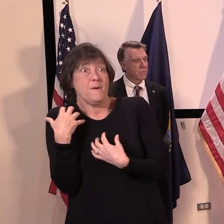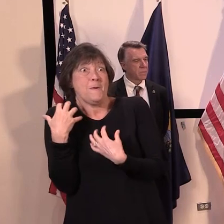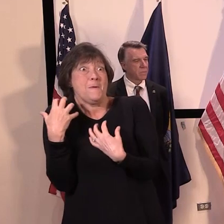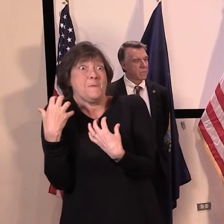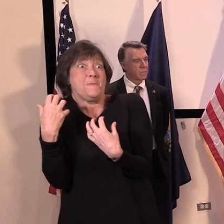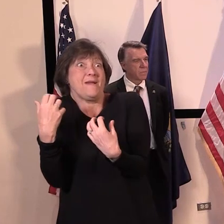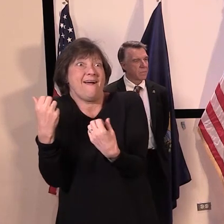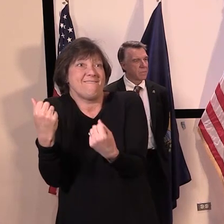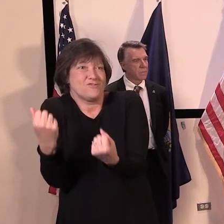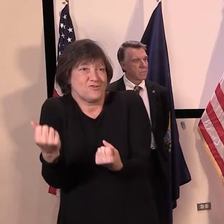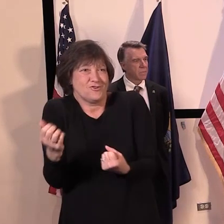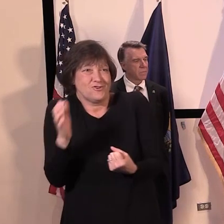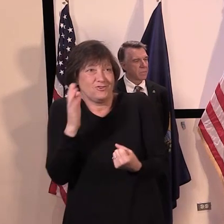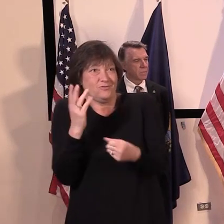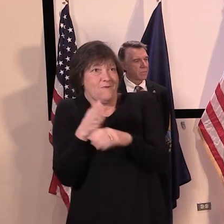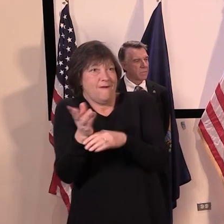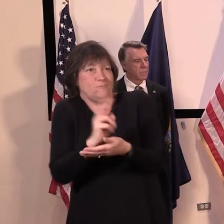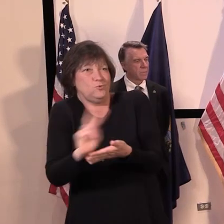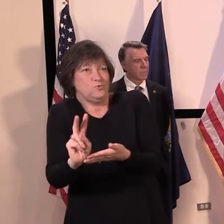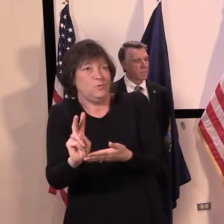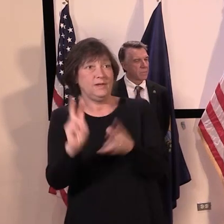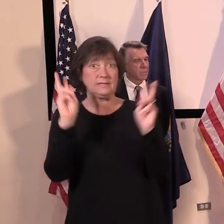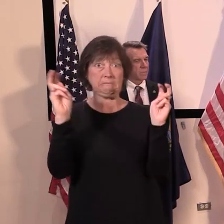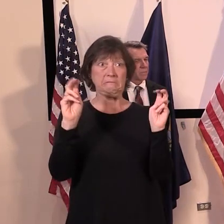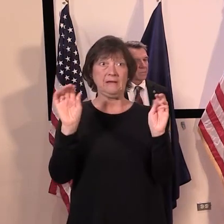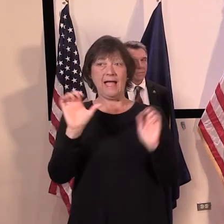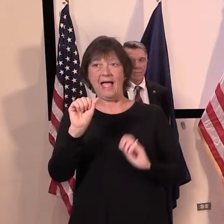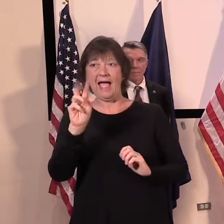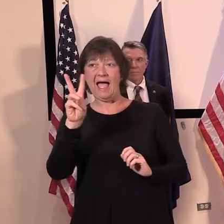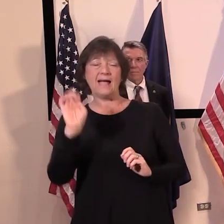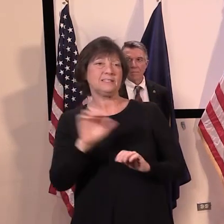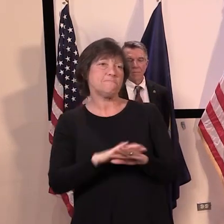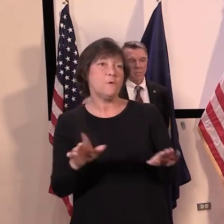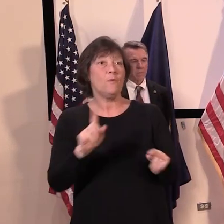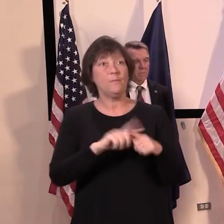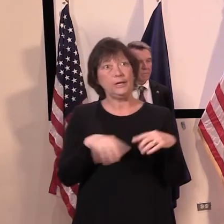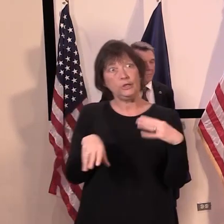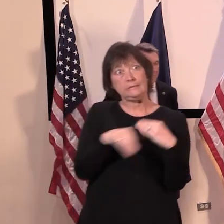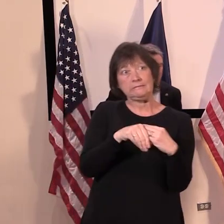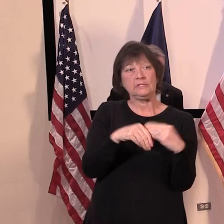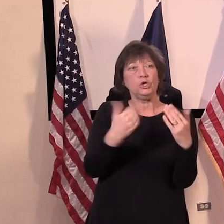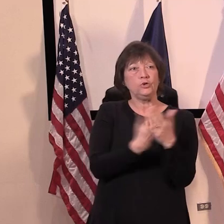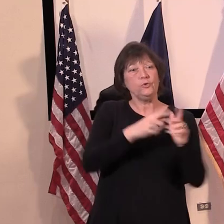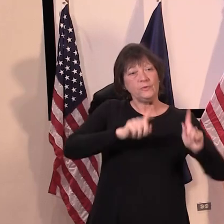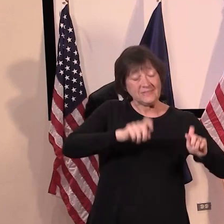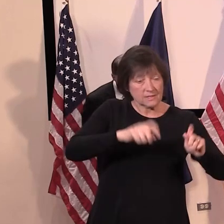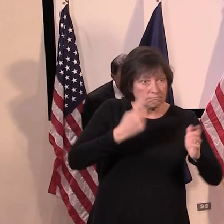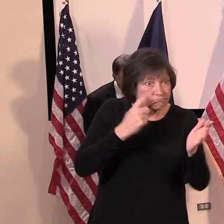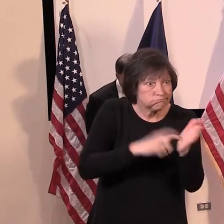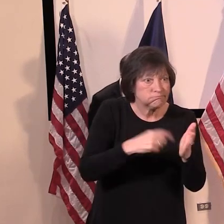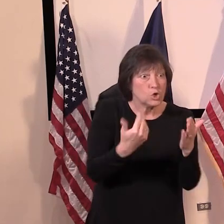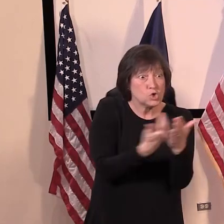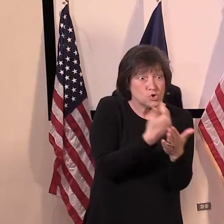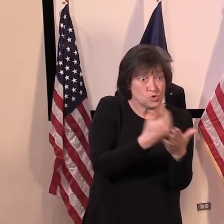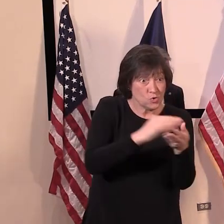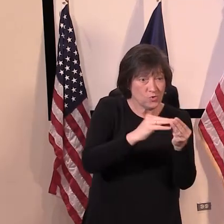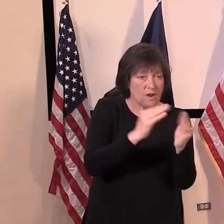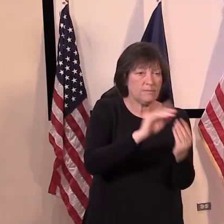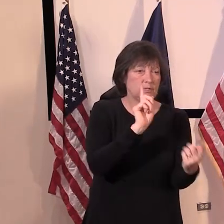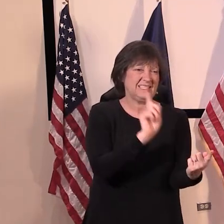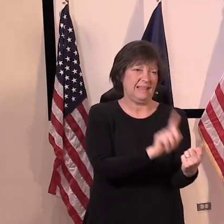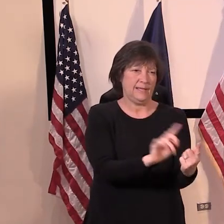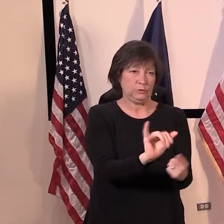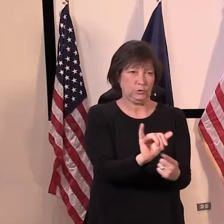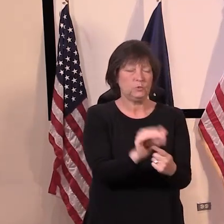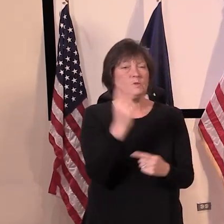actively shedding the virus or actively have the virus. Uh, but the additional new people that, uh, have the confirmed virus continues to shrink. So we see